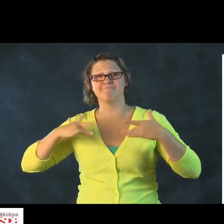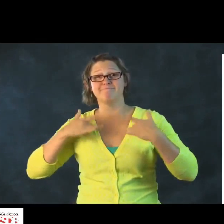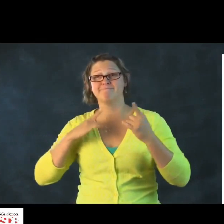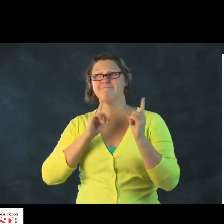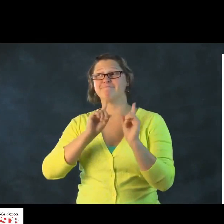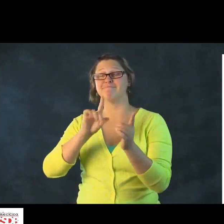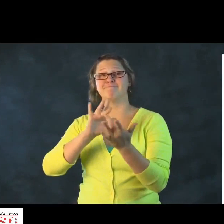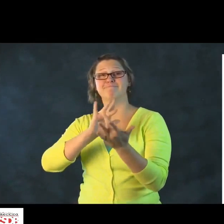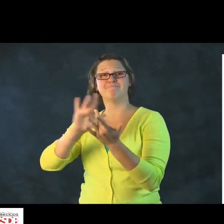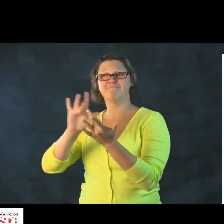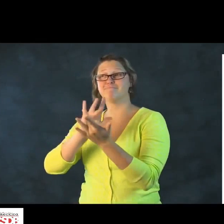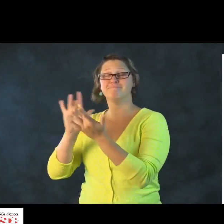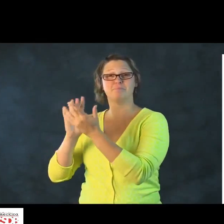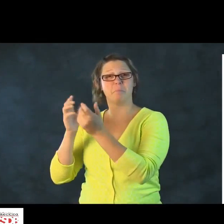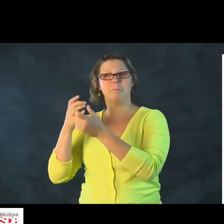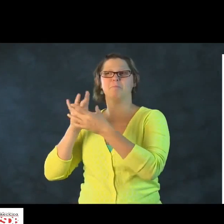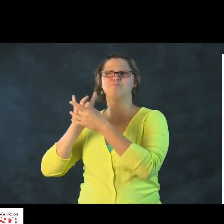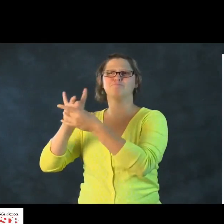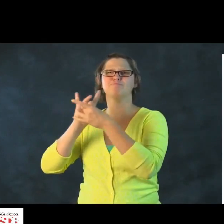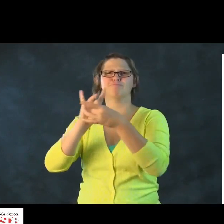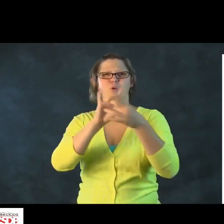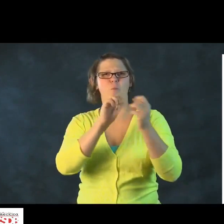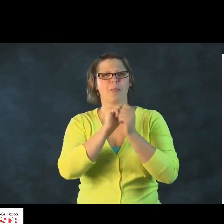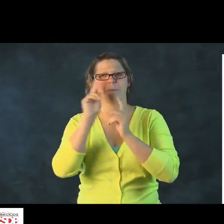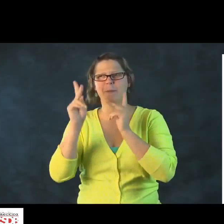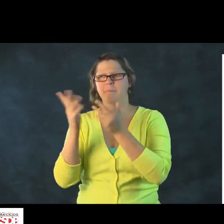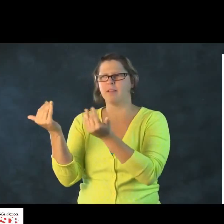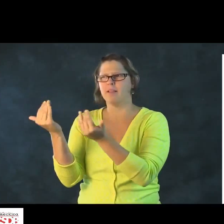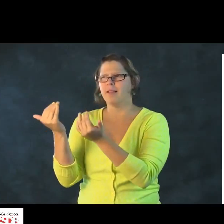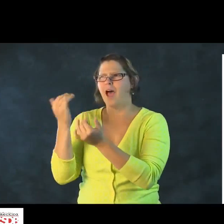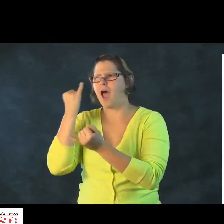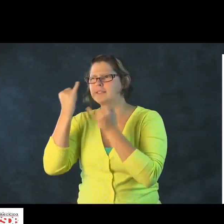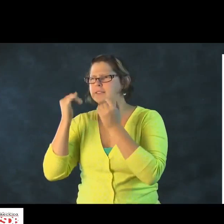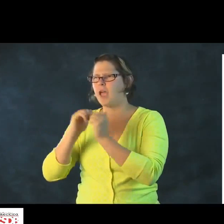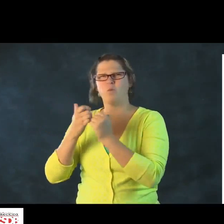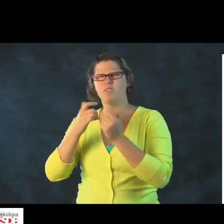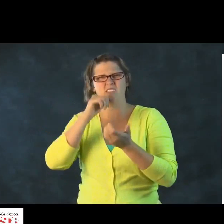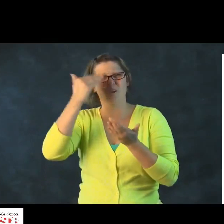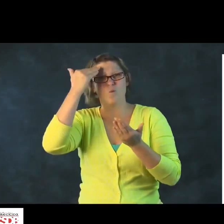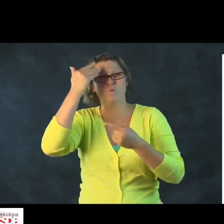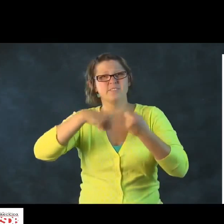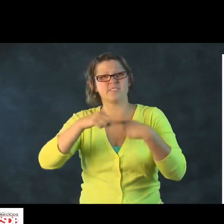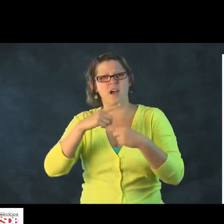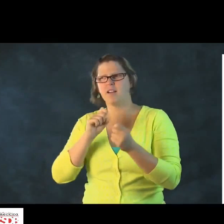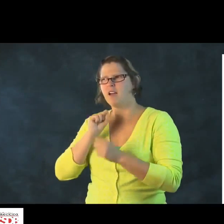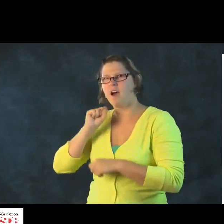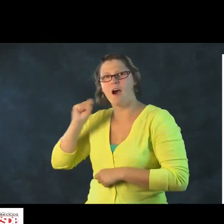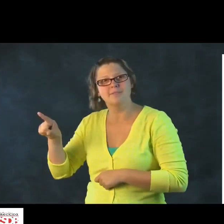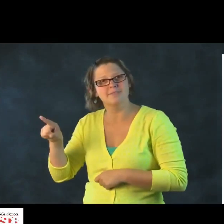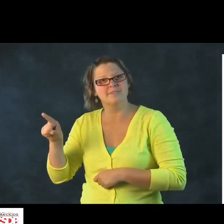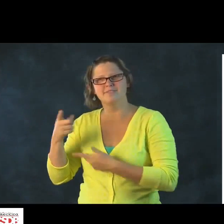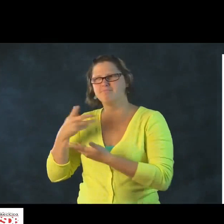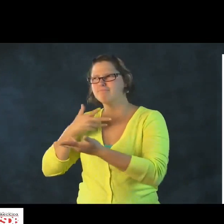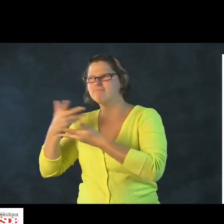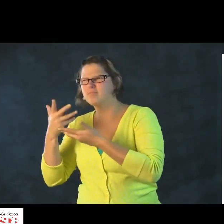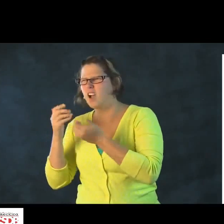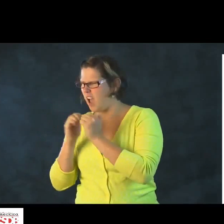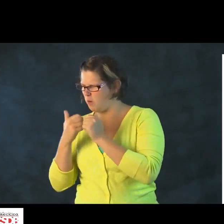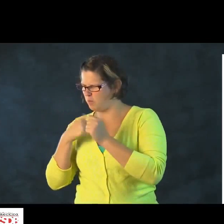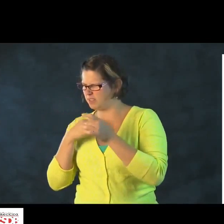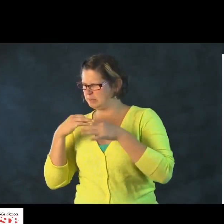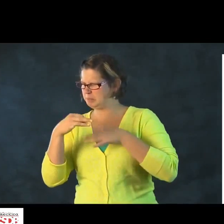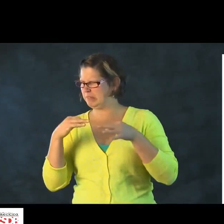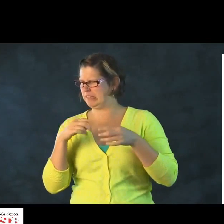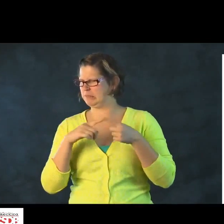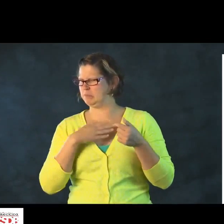You can go out in the deaf community. There's plenty of events that you can attend and you can build that rapport and bond with others. If maybe